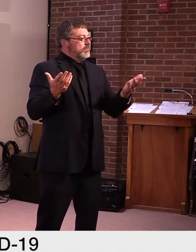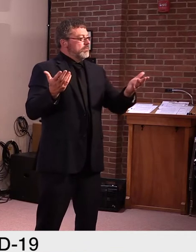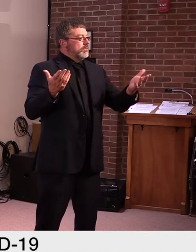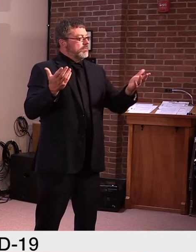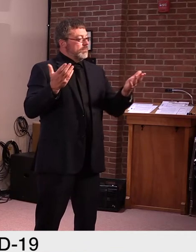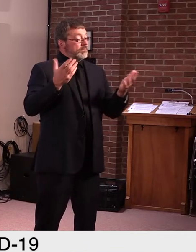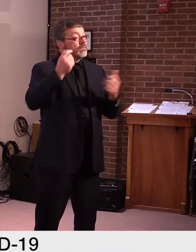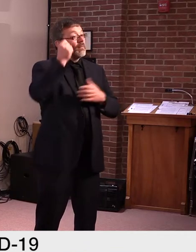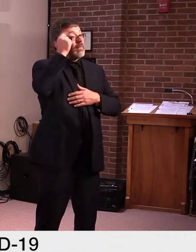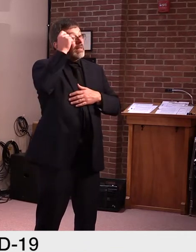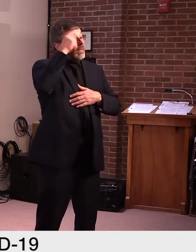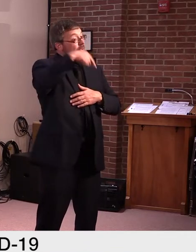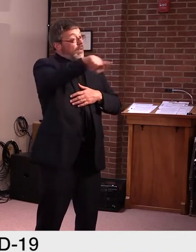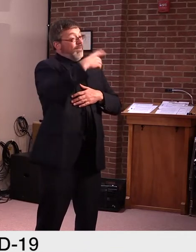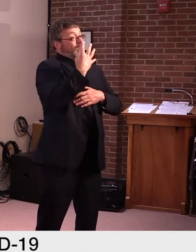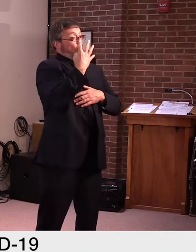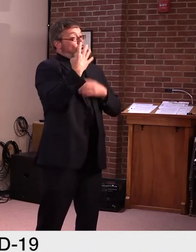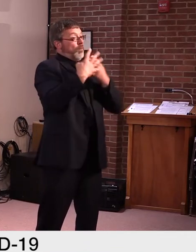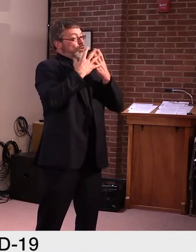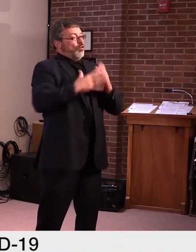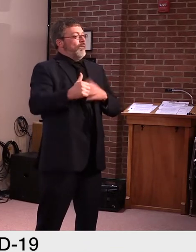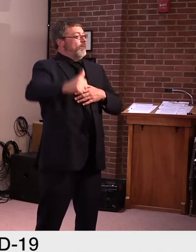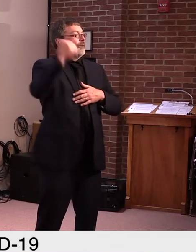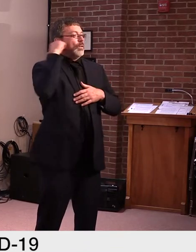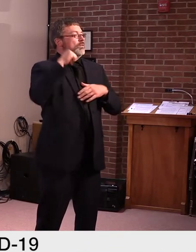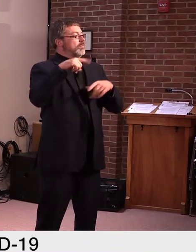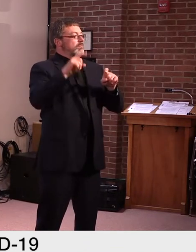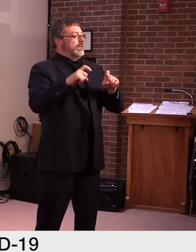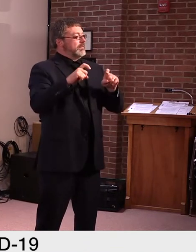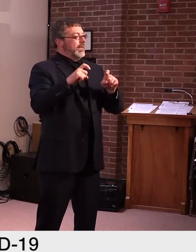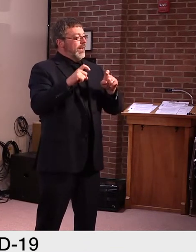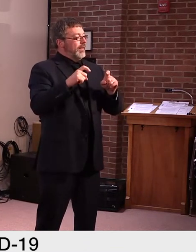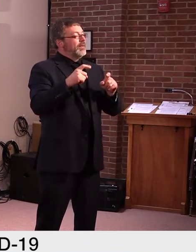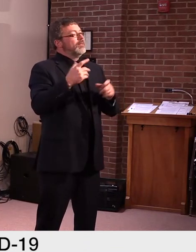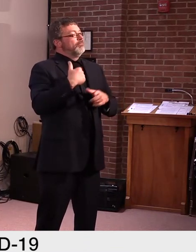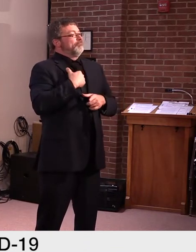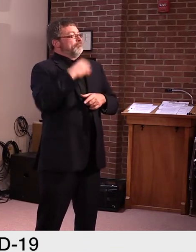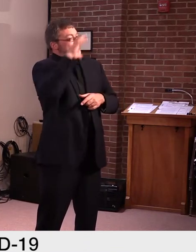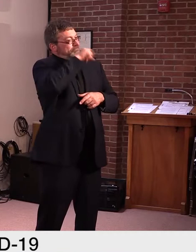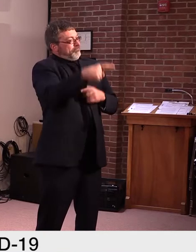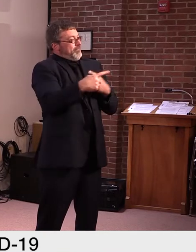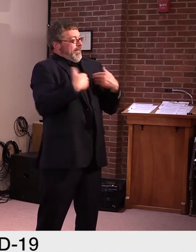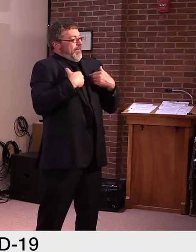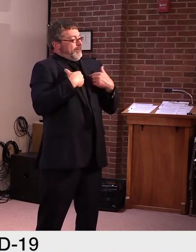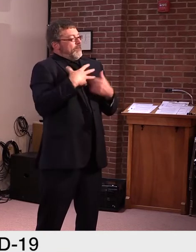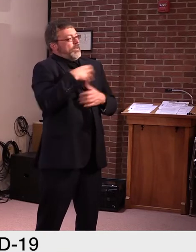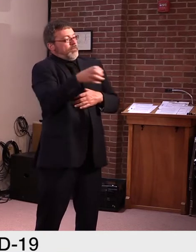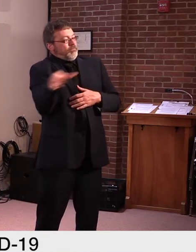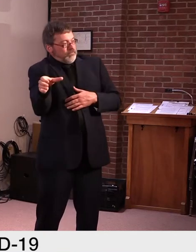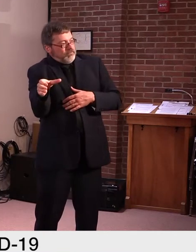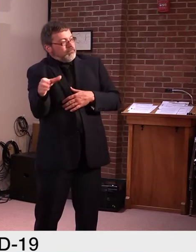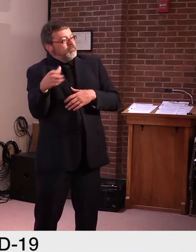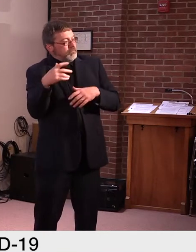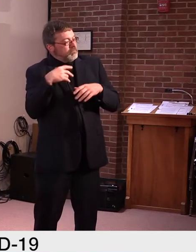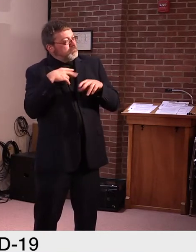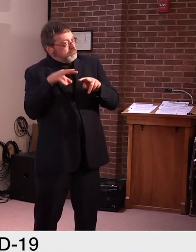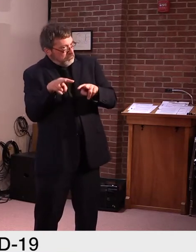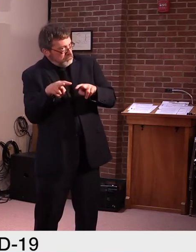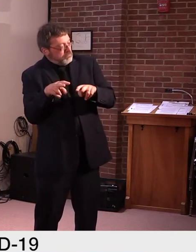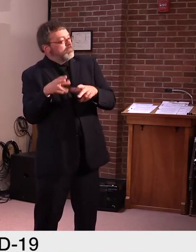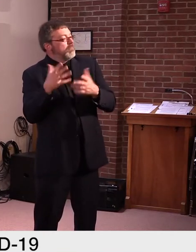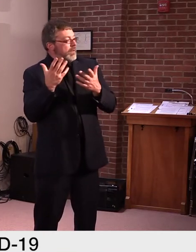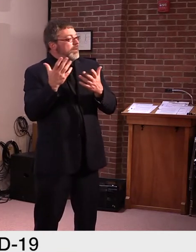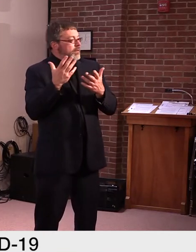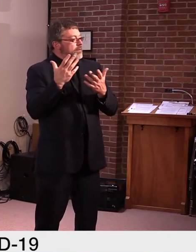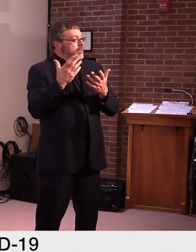treat them as negative, uh, as positives, excuse me, uh, for the purposes of this and they're quarantined in different,